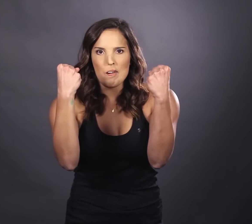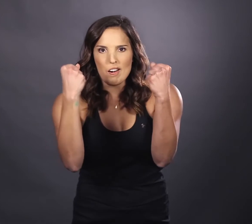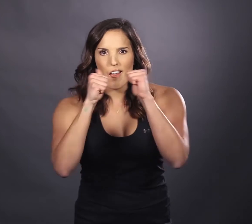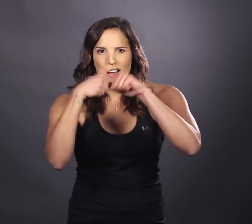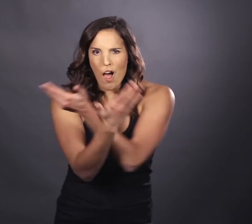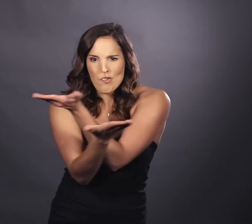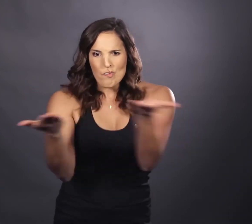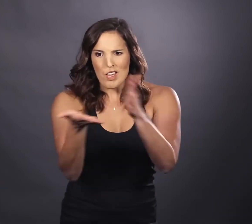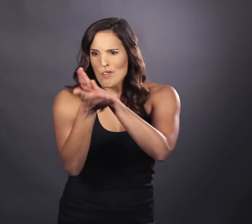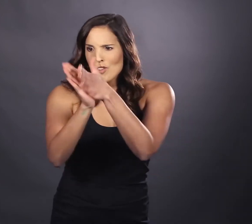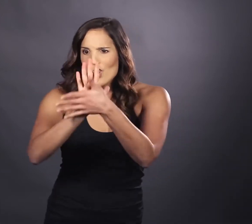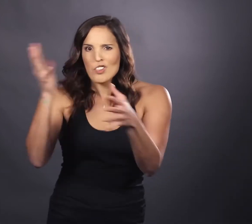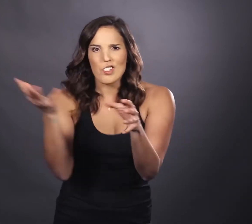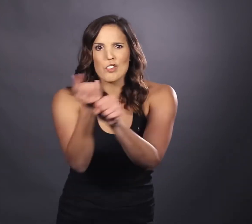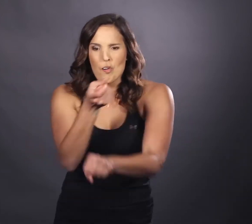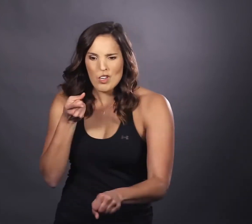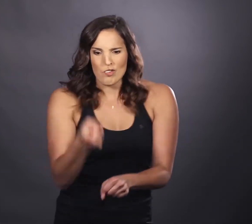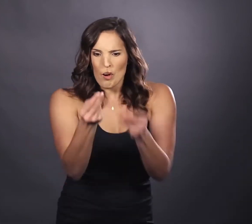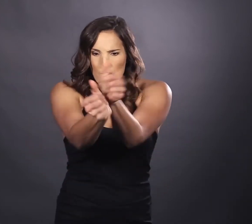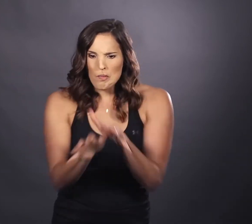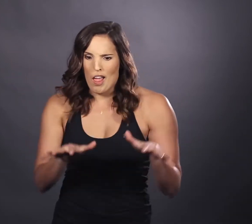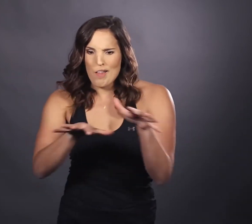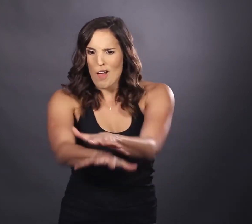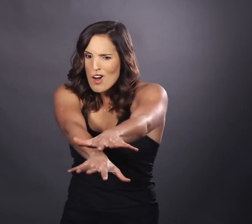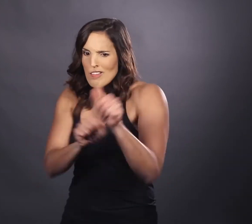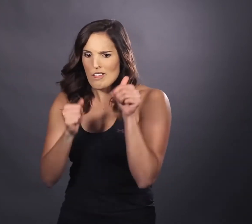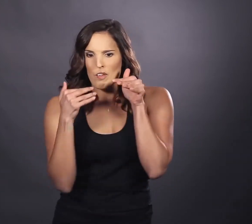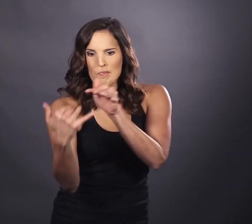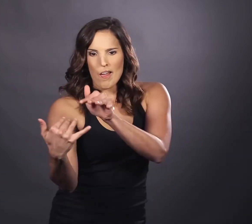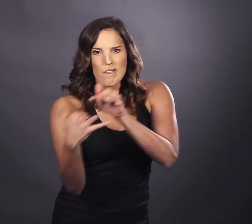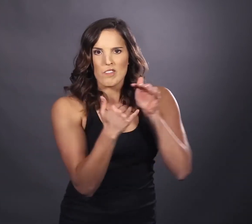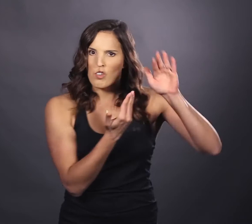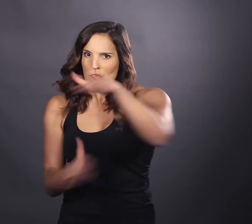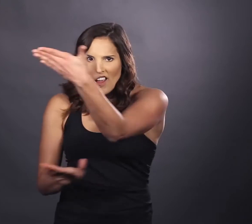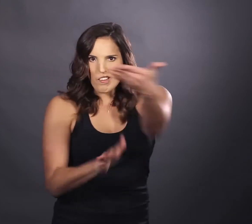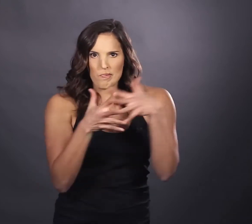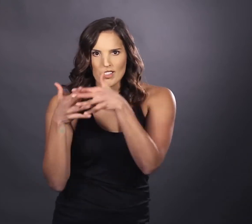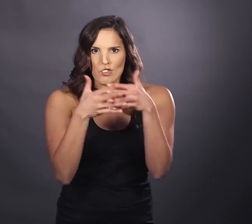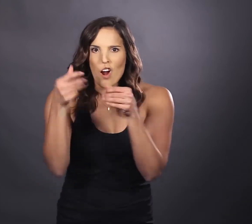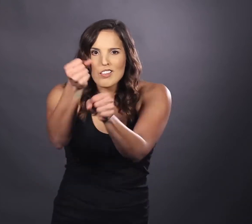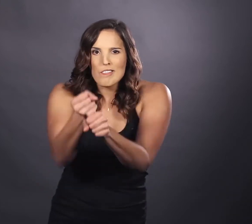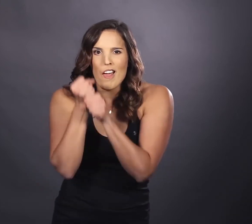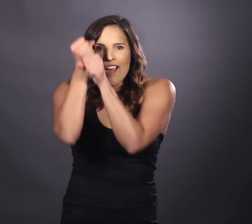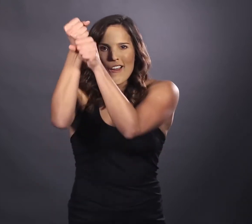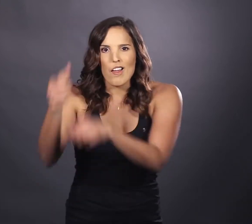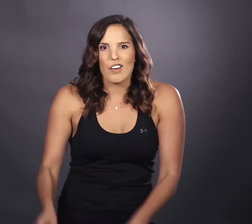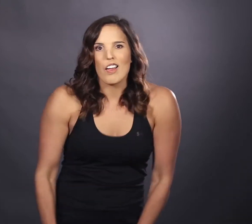How do we emerge victorious from the quagmire Leave the battlefield waving Betsy Ross' flag higher